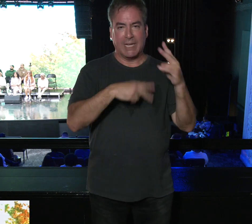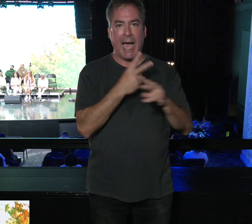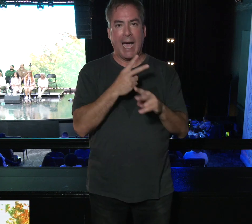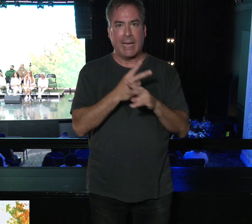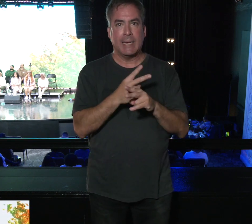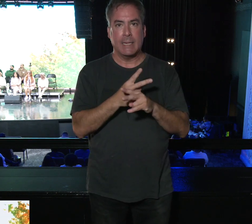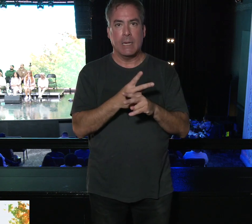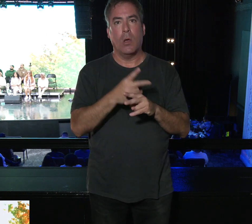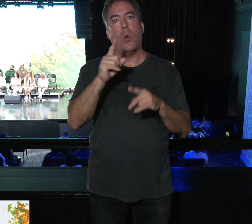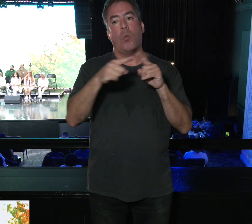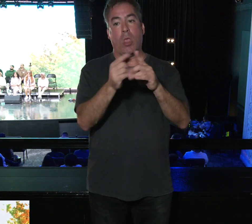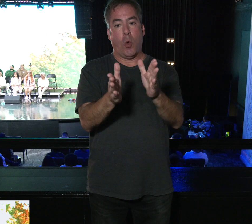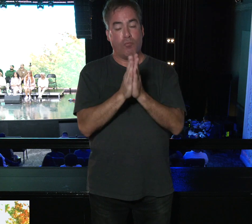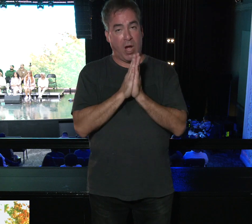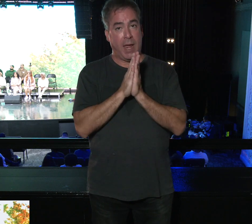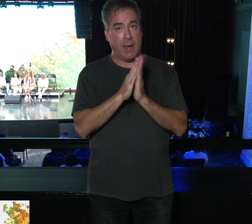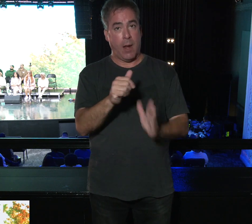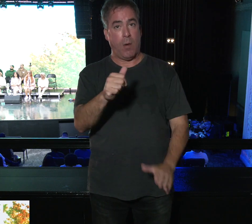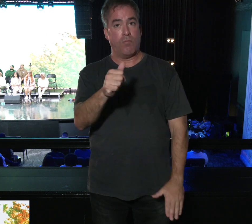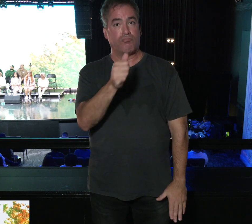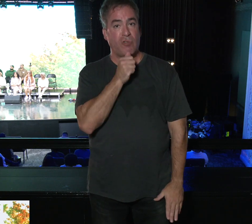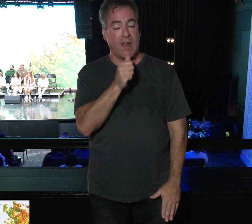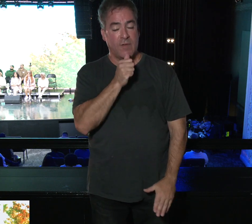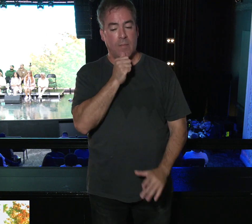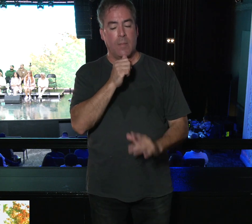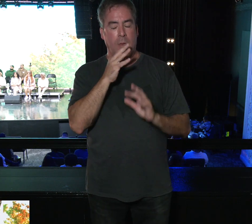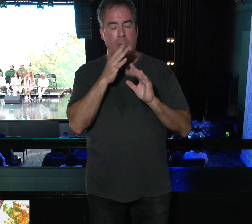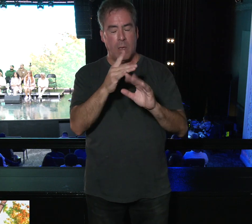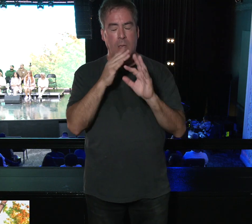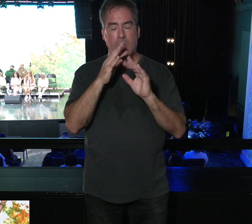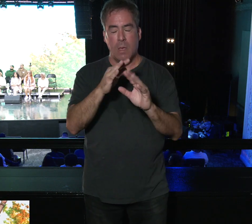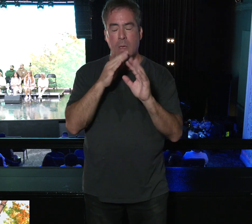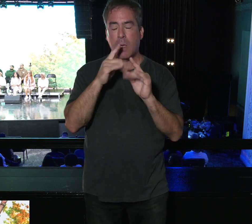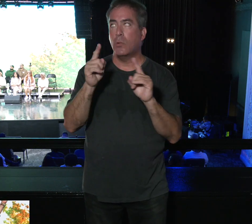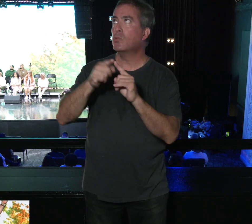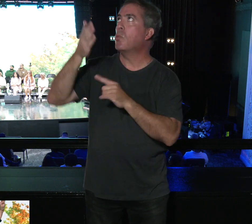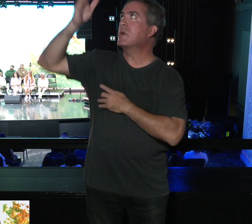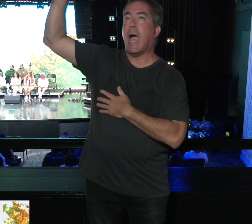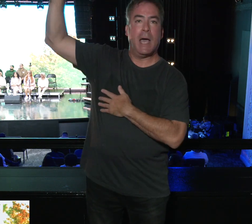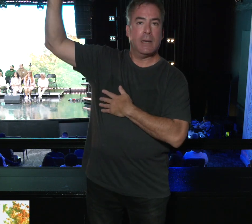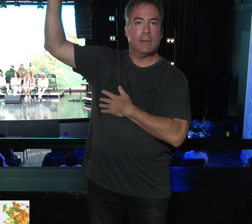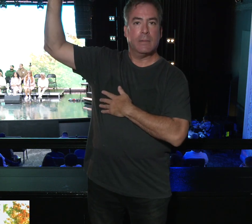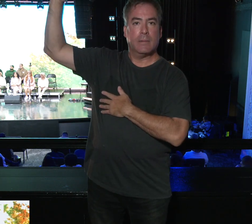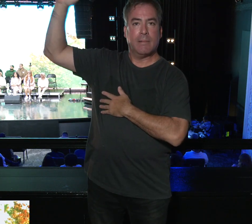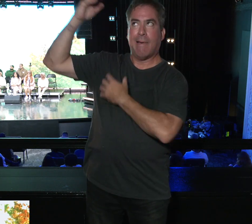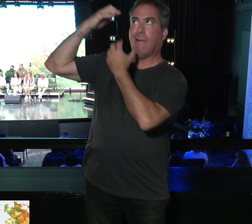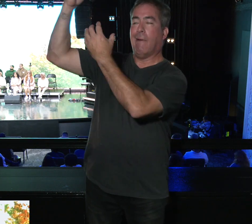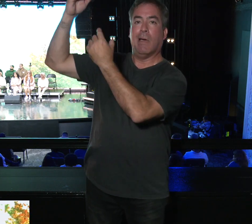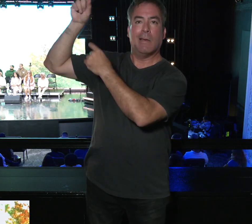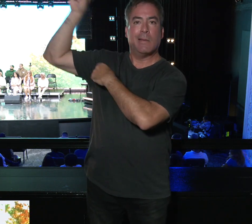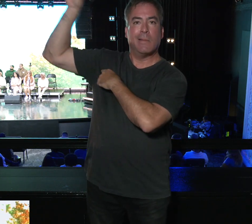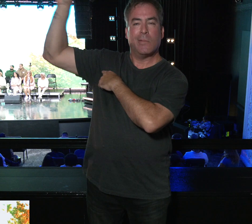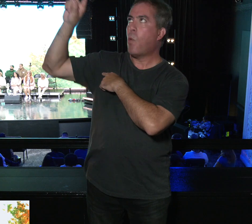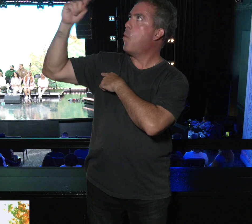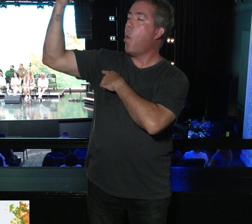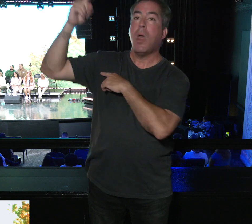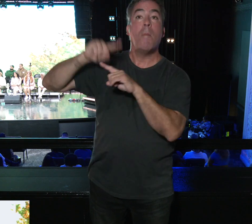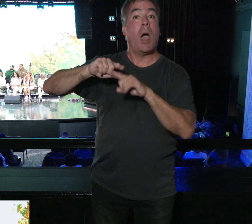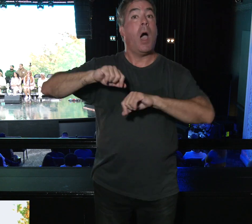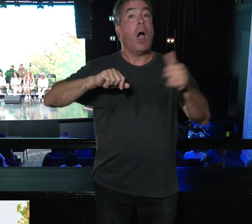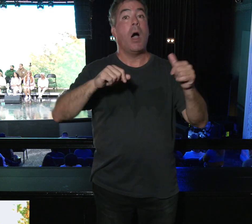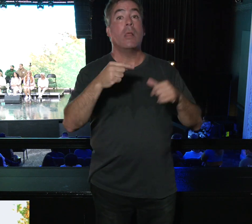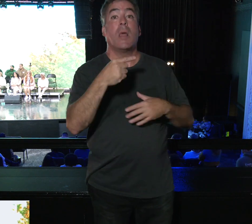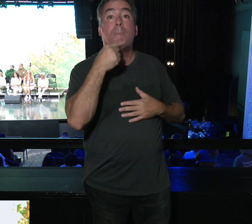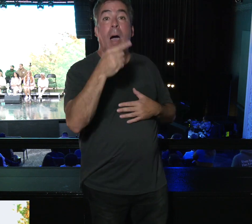private prayer language where the intended audience there is God. There is another one that is a public